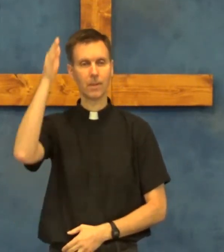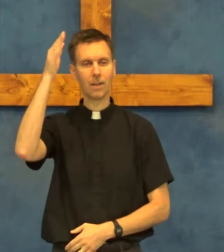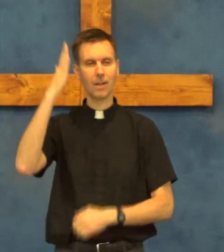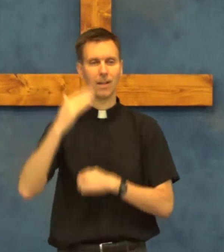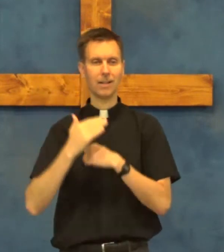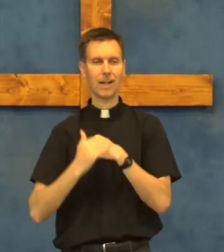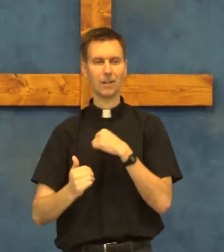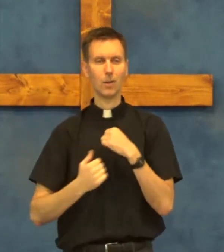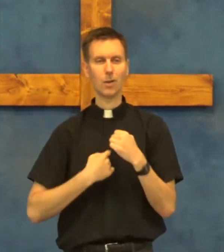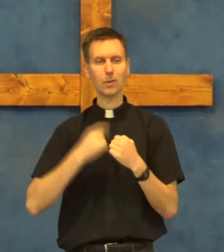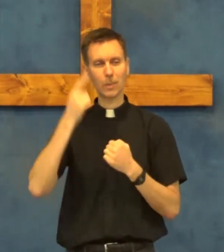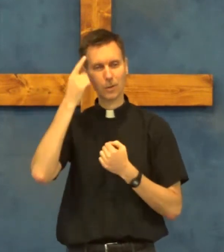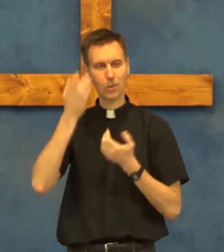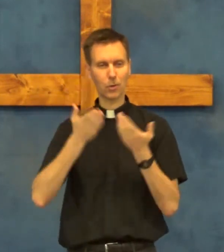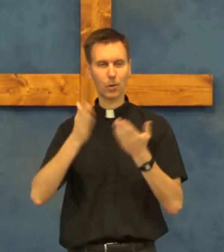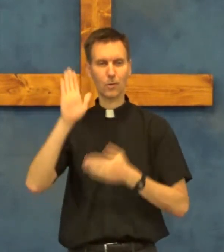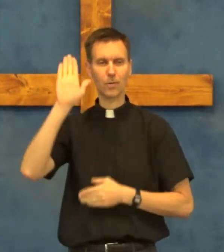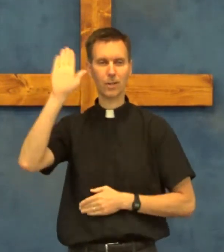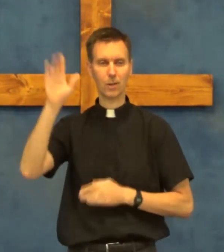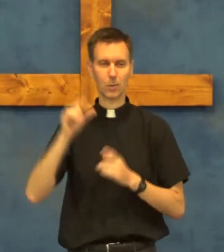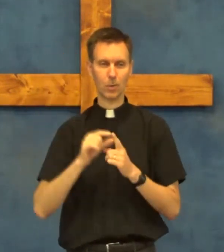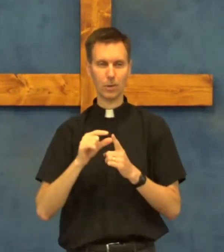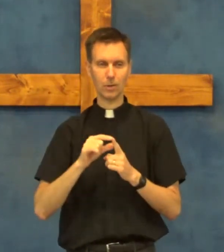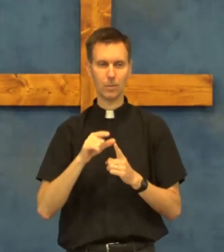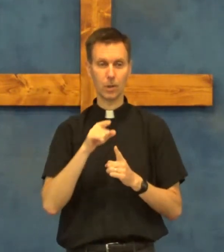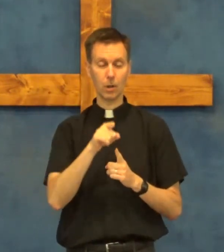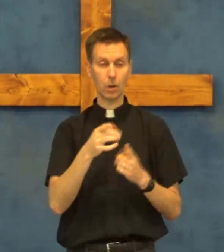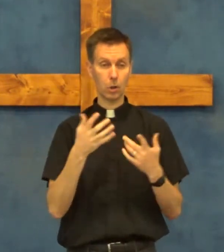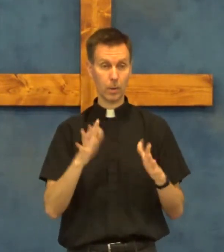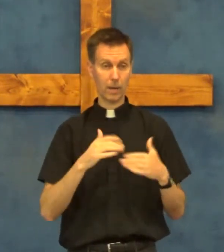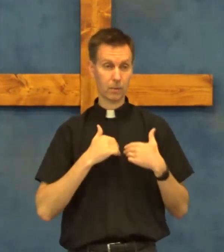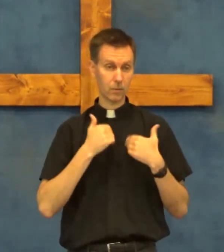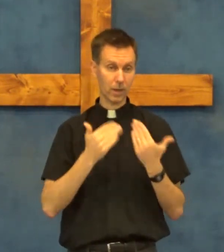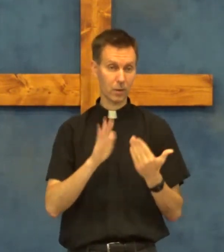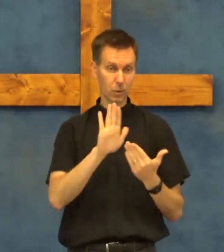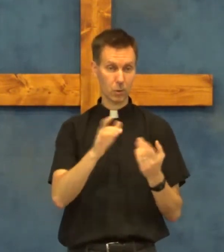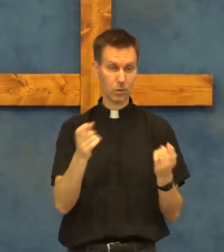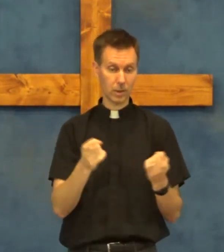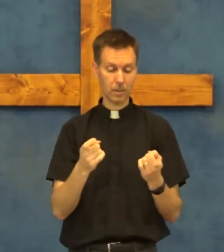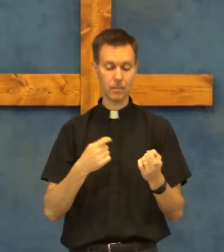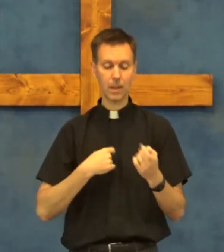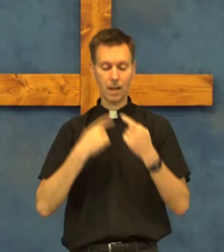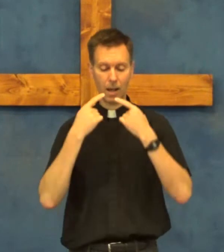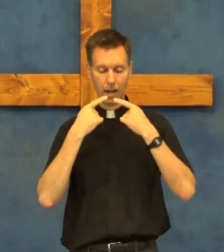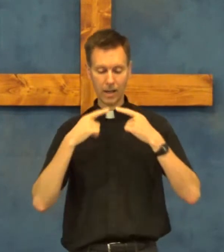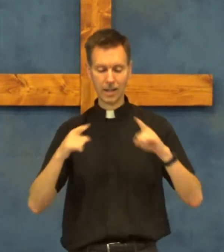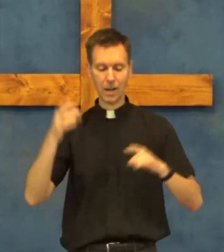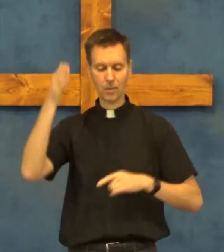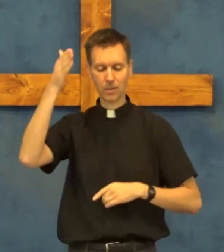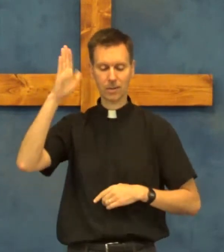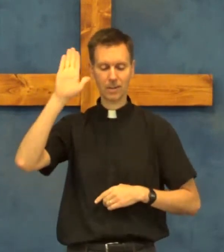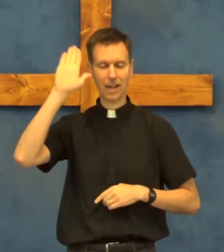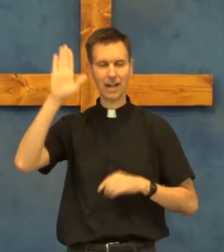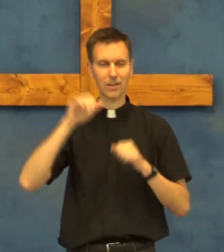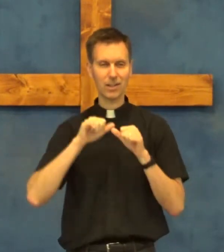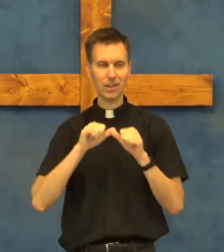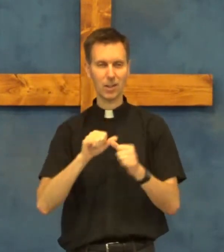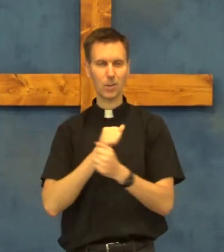God called me to serve His word. You have confessed your sin. I announce God's continuing